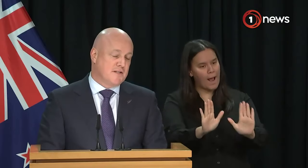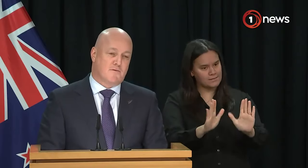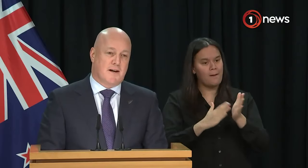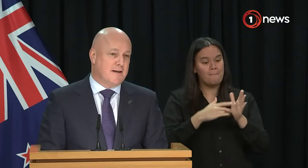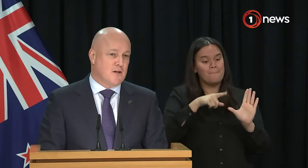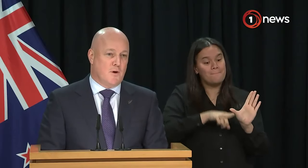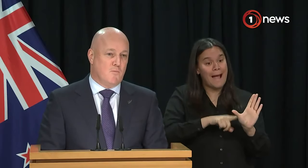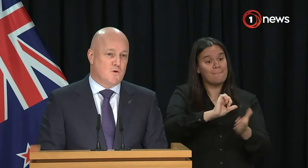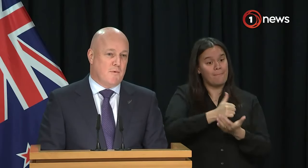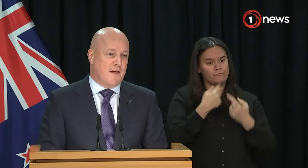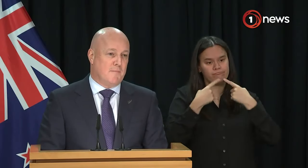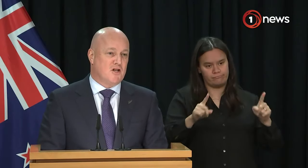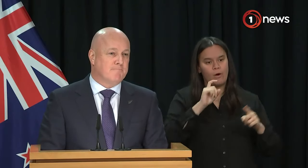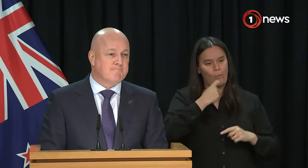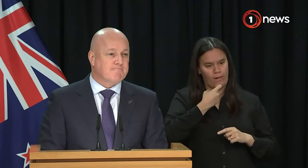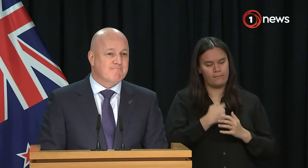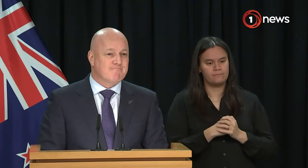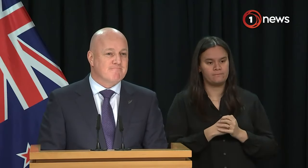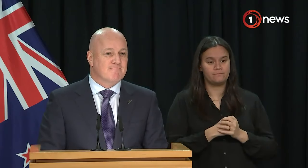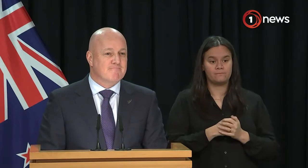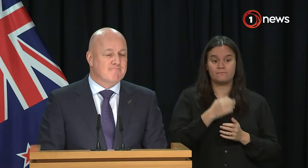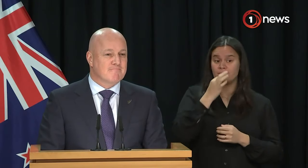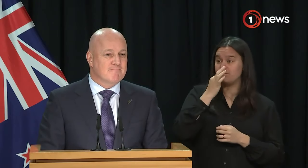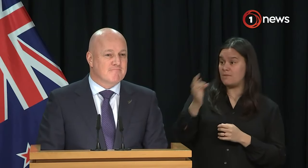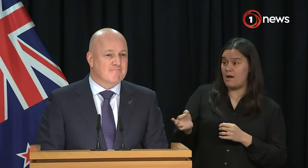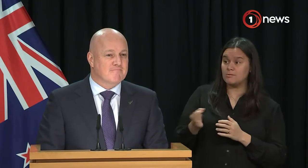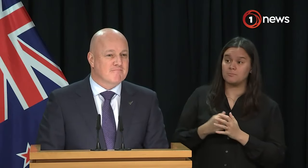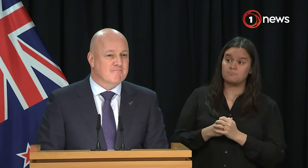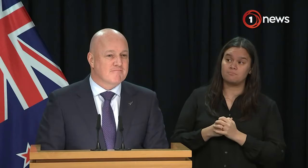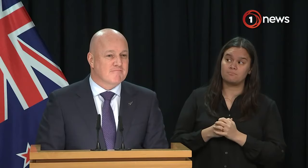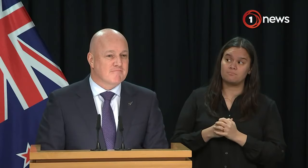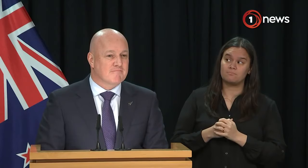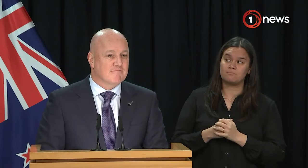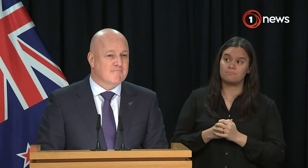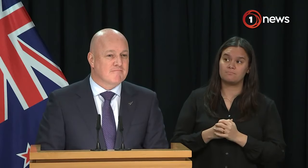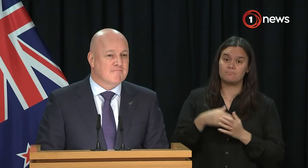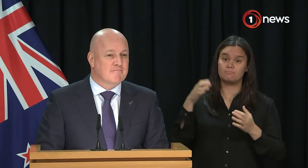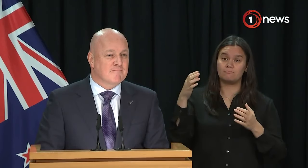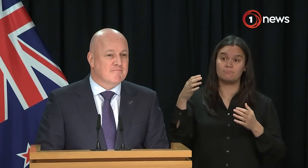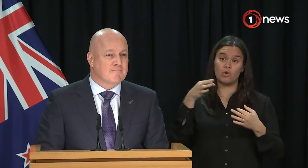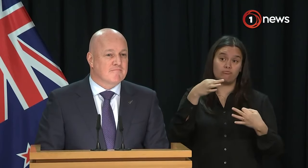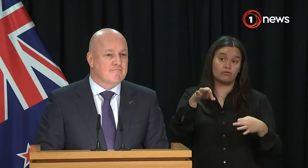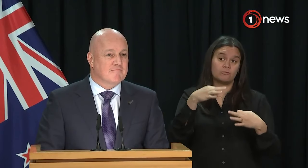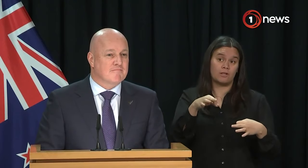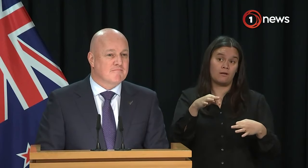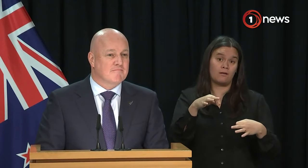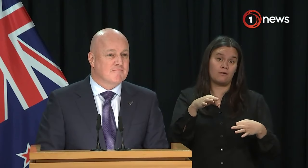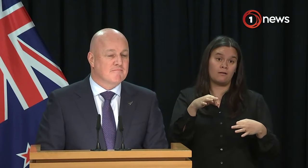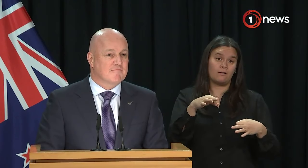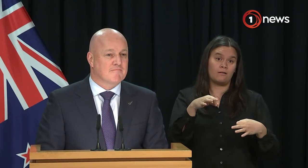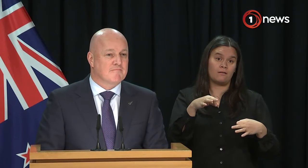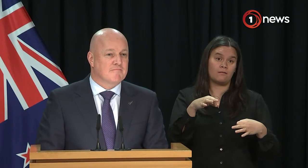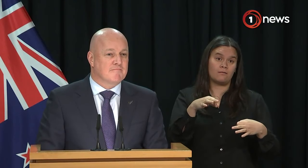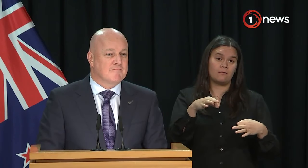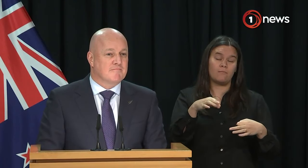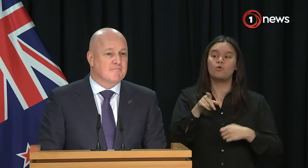in the middle of the process right now, so we'll talk about that at the budget. Is it likely that it will survive in the, the policy will survive in the way that